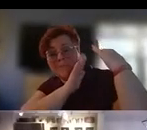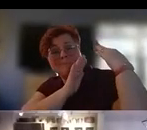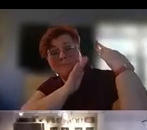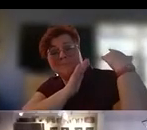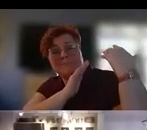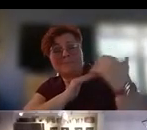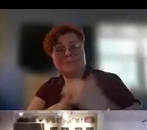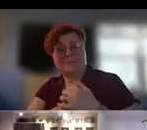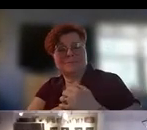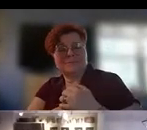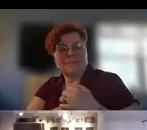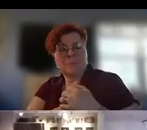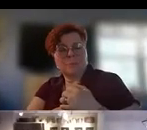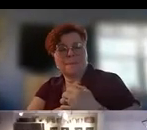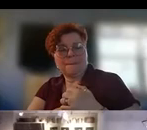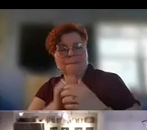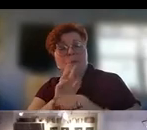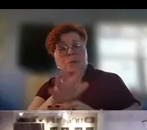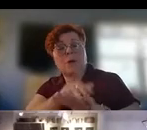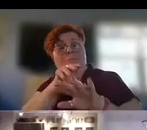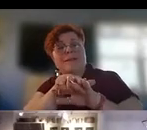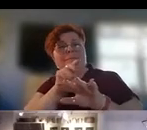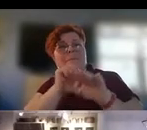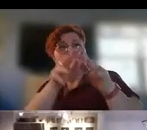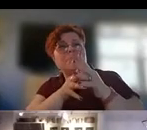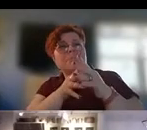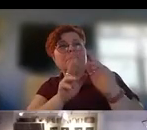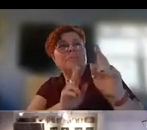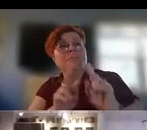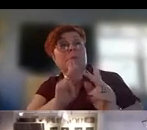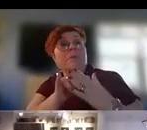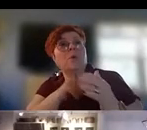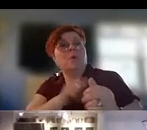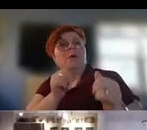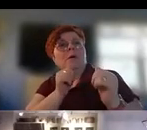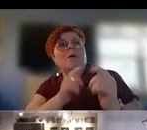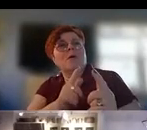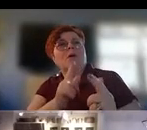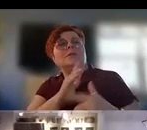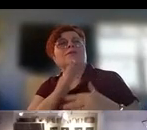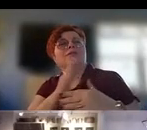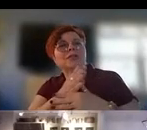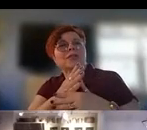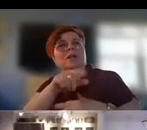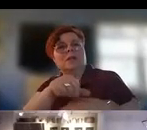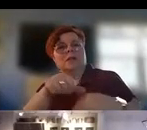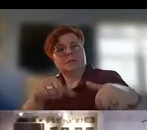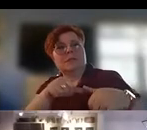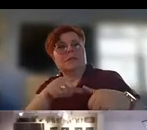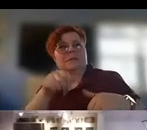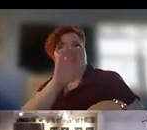our uh native americans that we all shared this space at one time and we